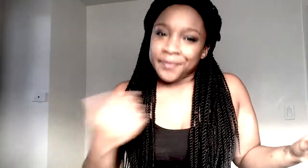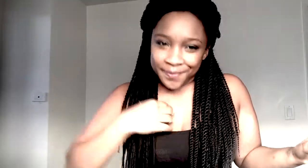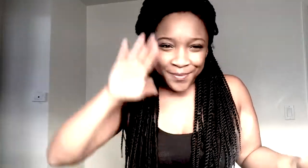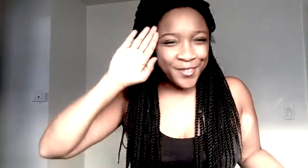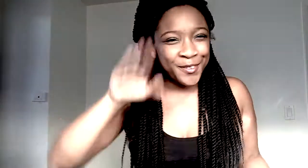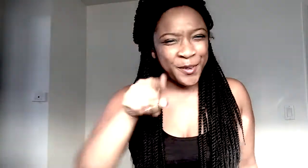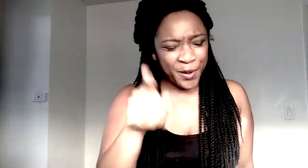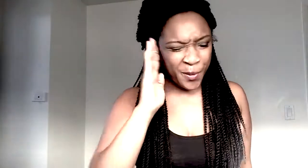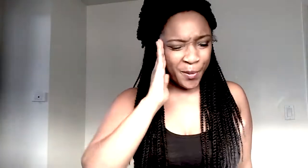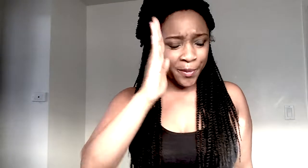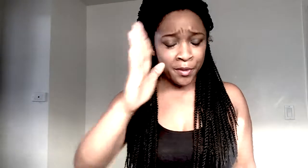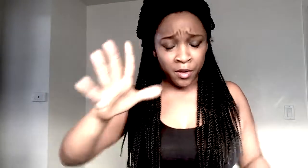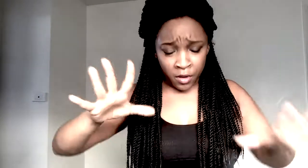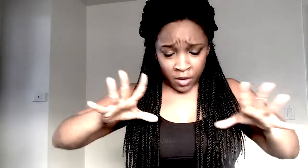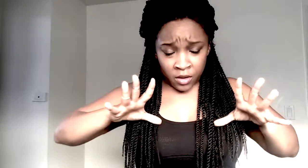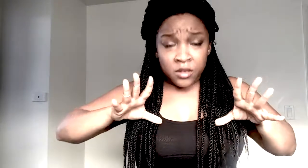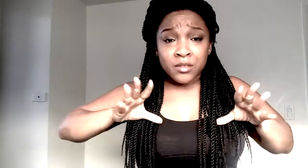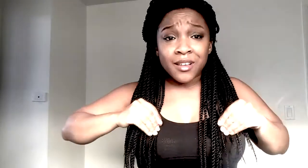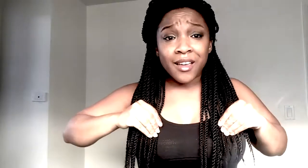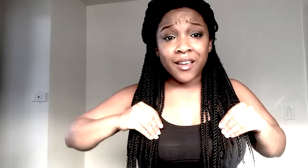Hoping that you'll understand